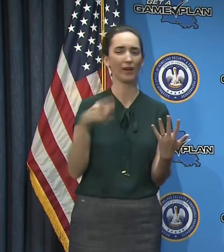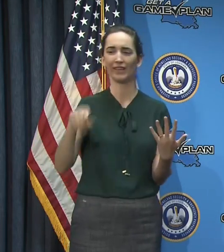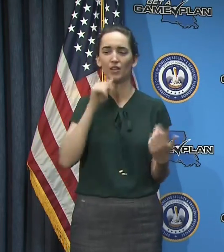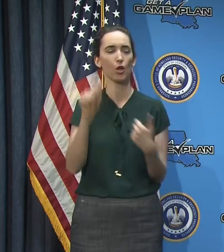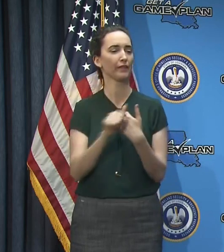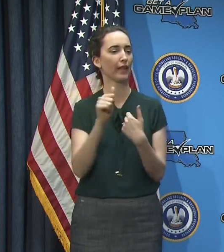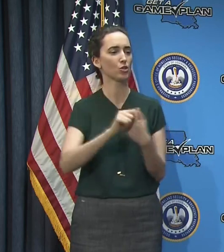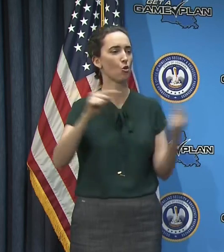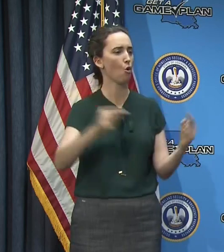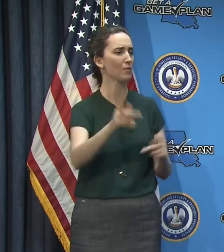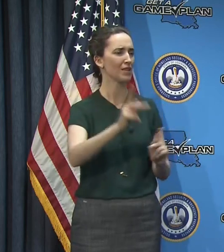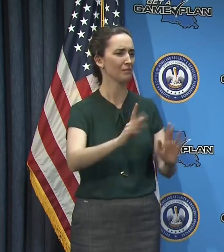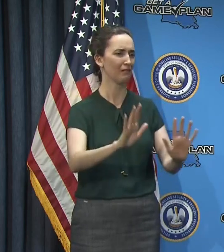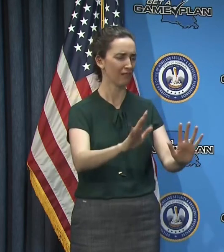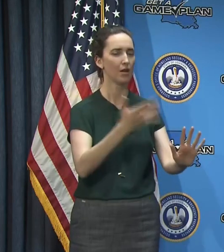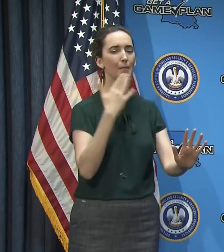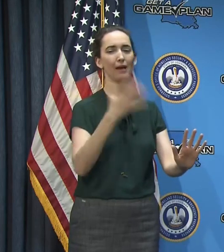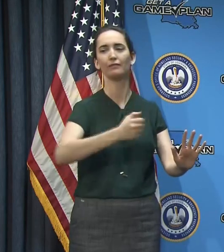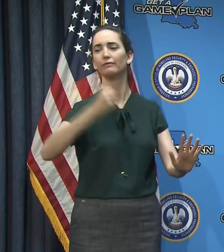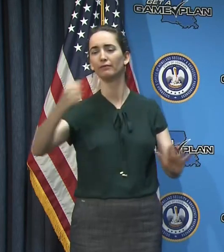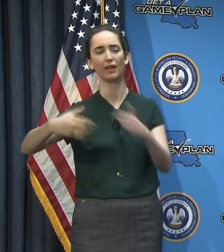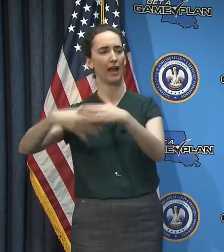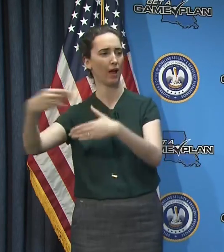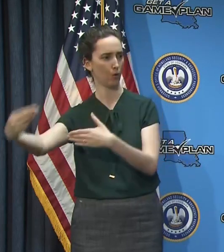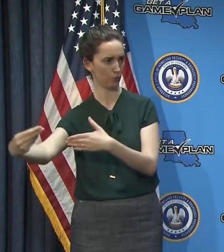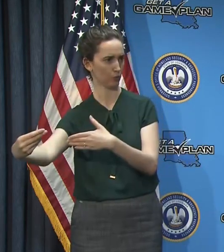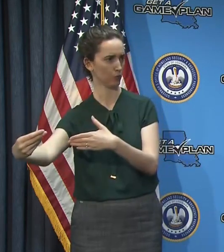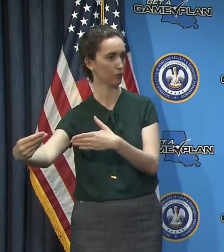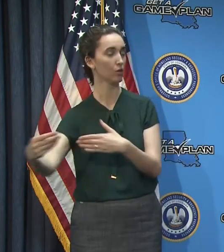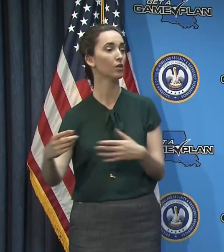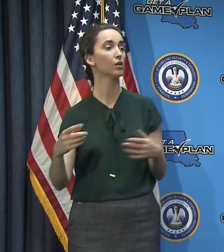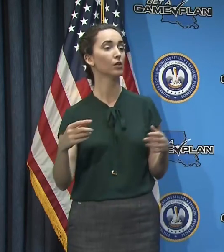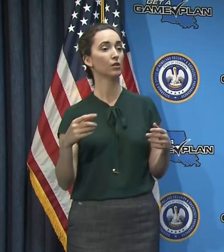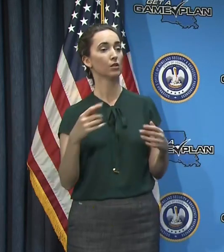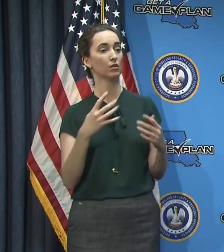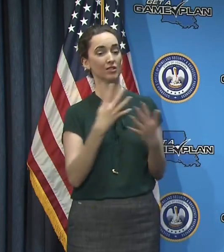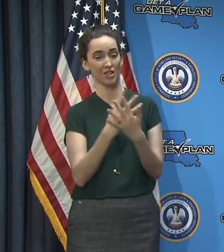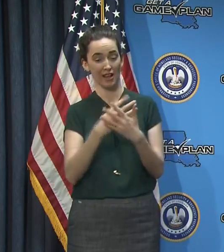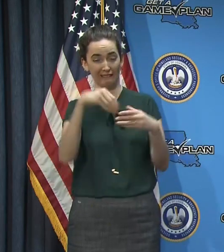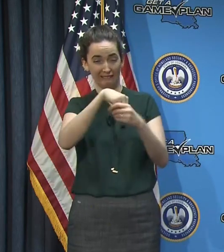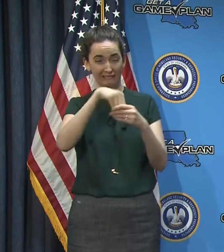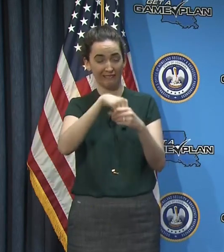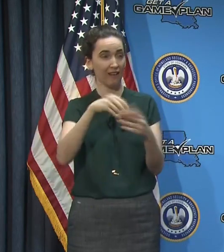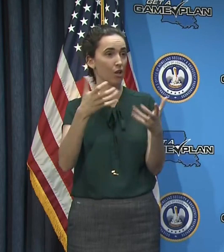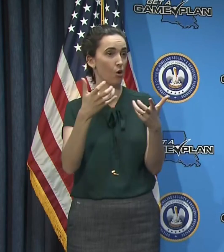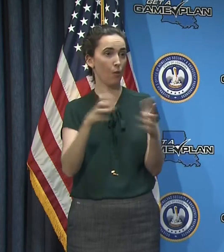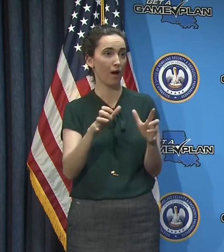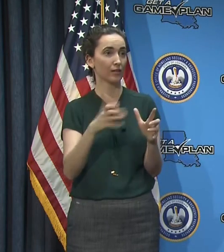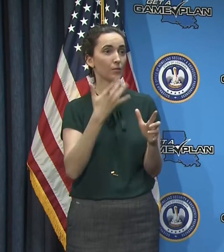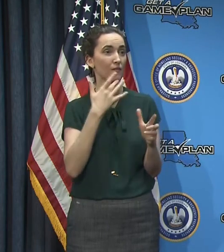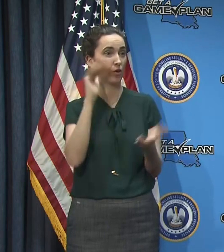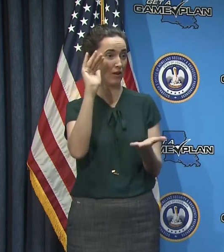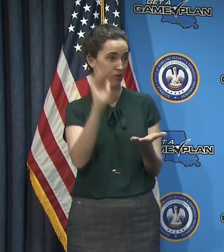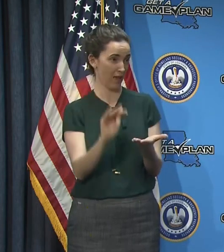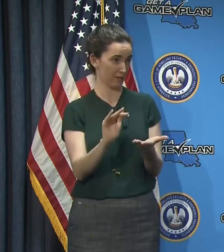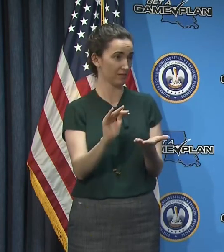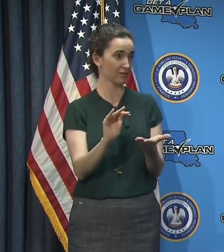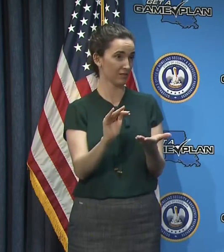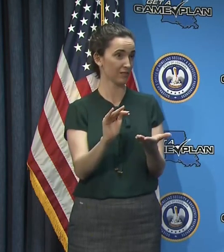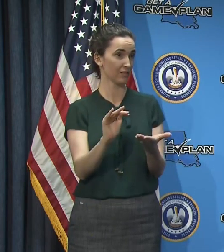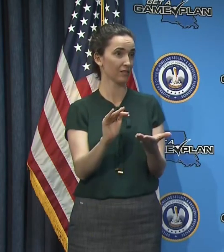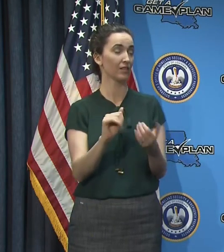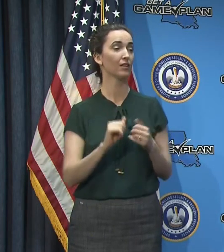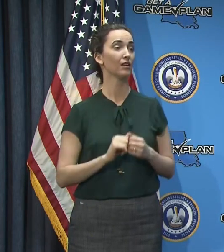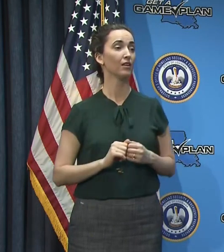a threat to public safety. Uh, and we're, we're trying not to have more people, uh, than is necessary. Um, and, and then you,